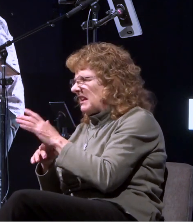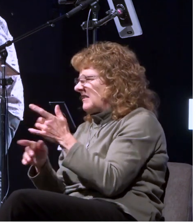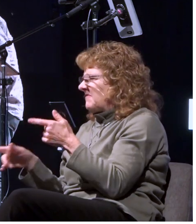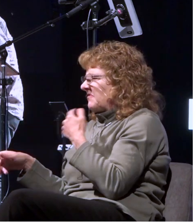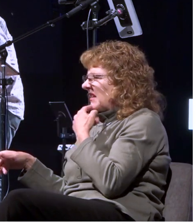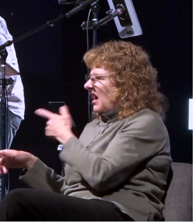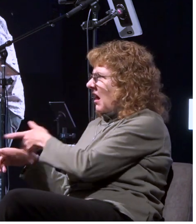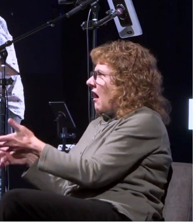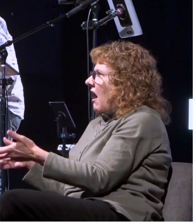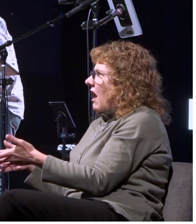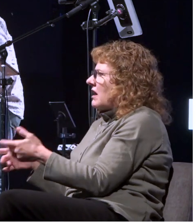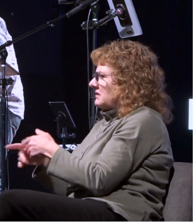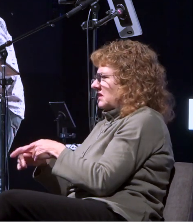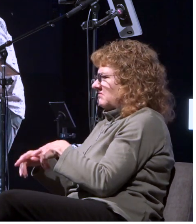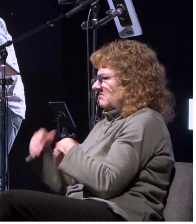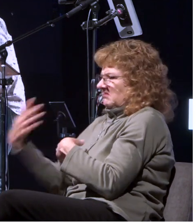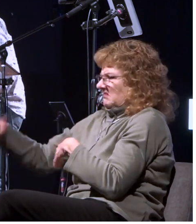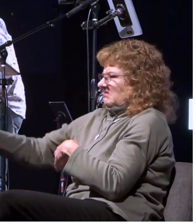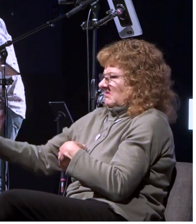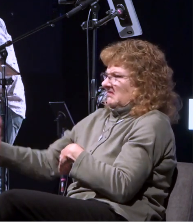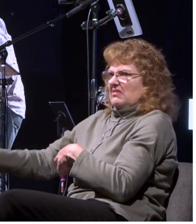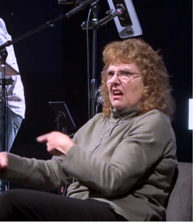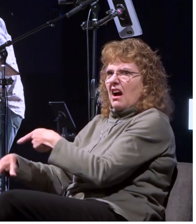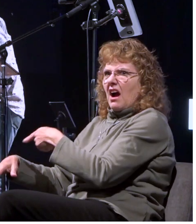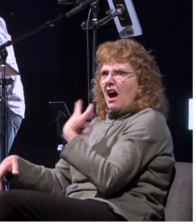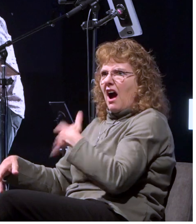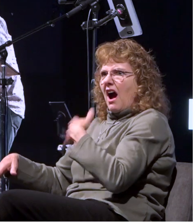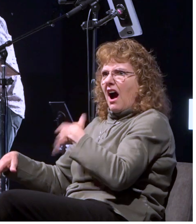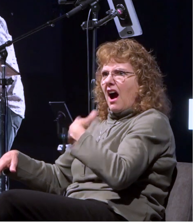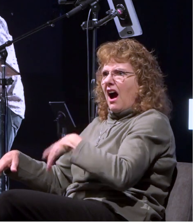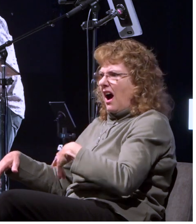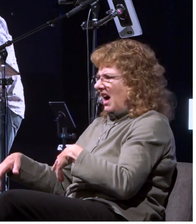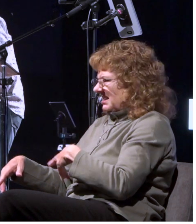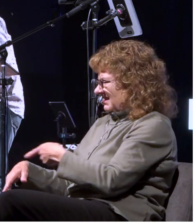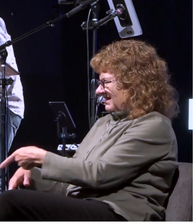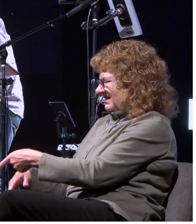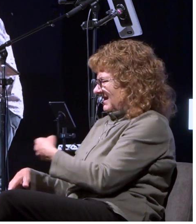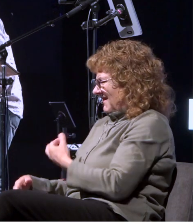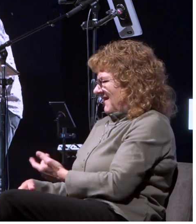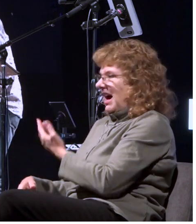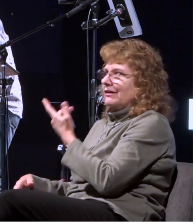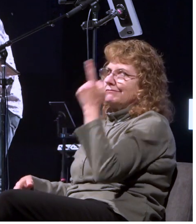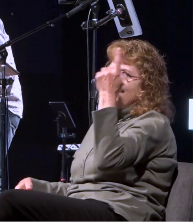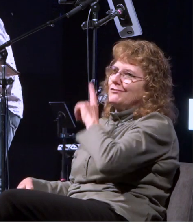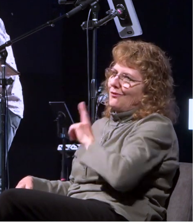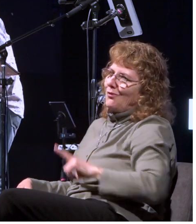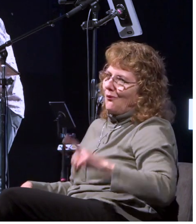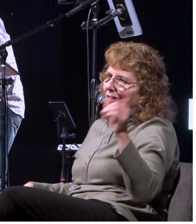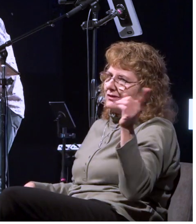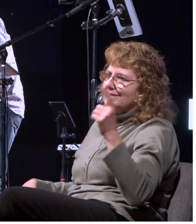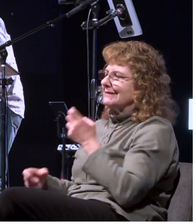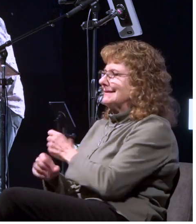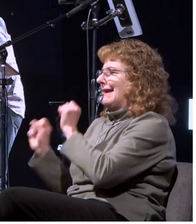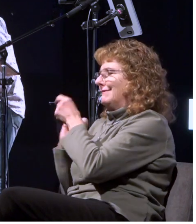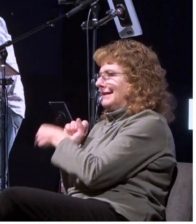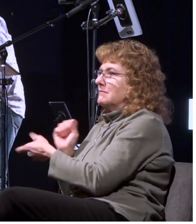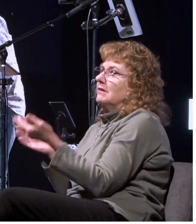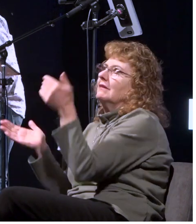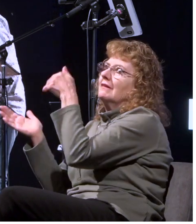shakes this thing off into the fire uh and clearly it's the lord just sparing him saving him uh in